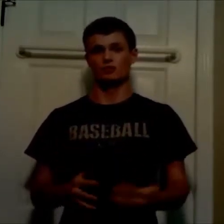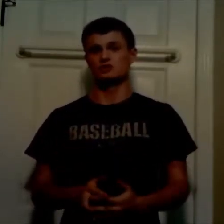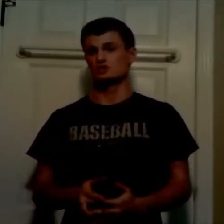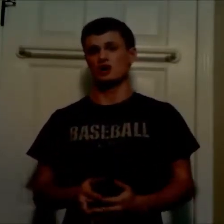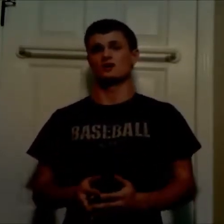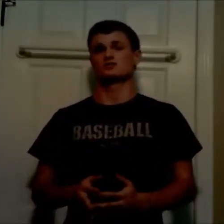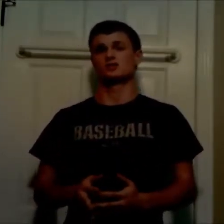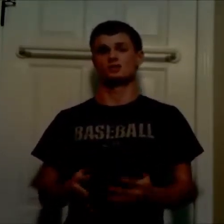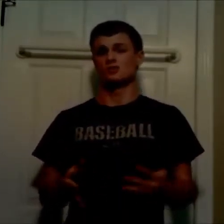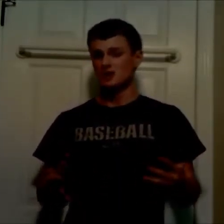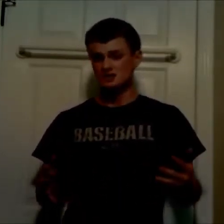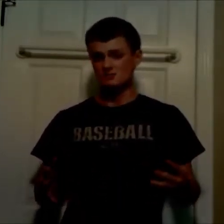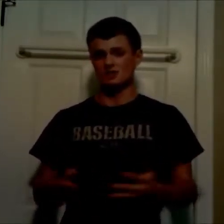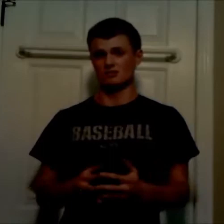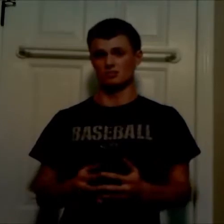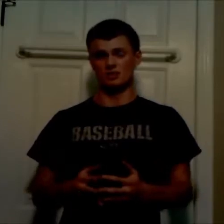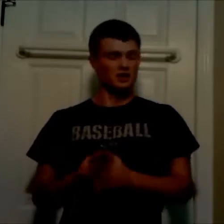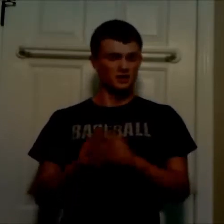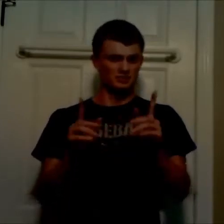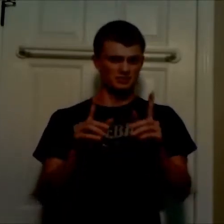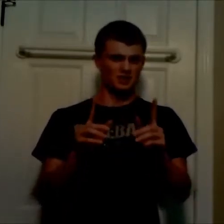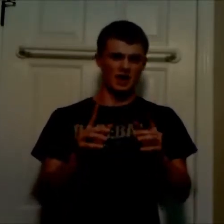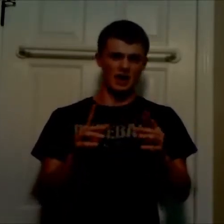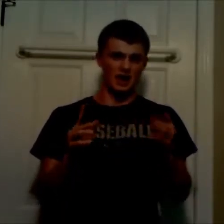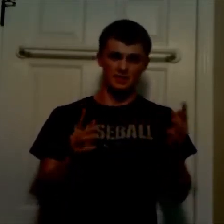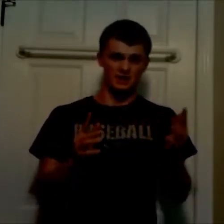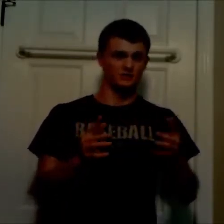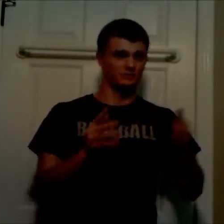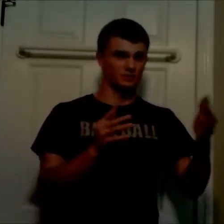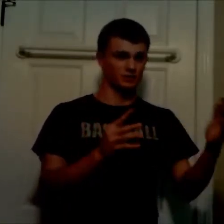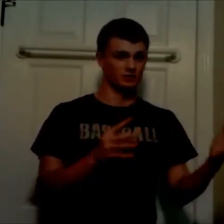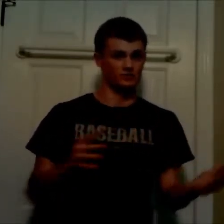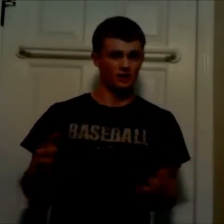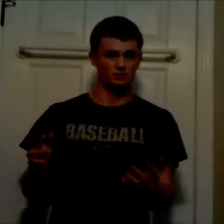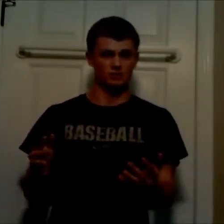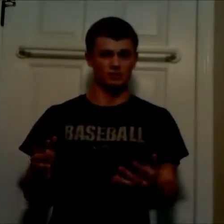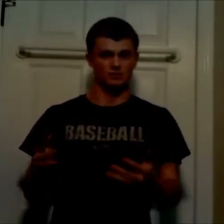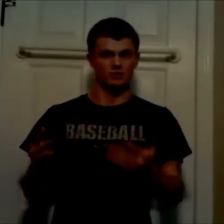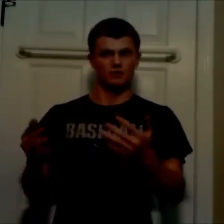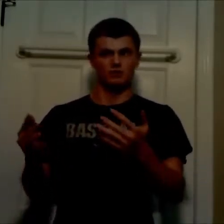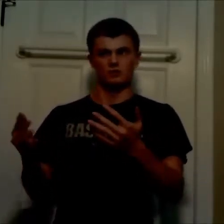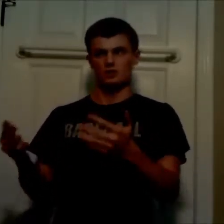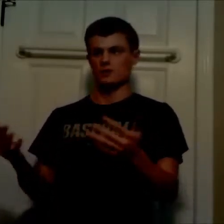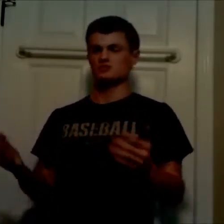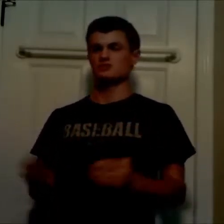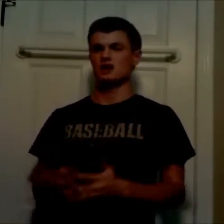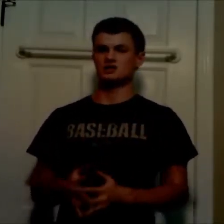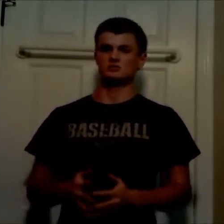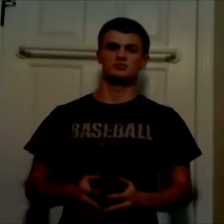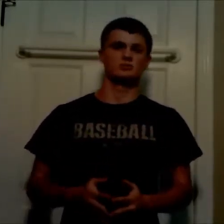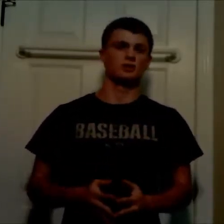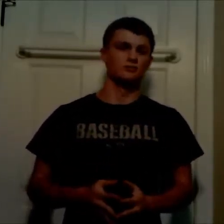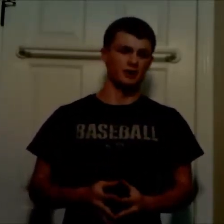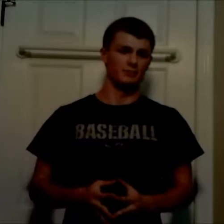more than just a Han Solo spin-off movie. And, then, the following year, Episode 9 is supposed to come out in May.